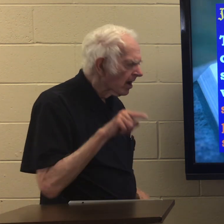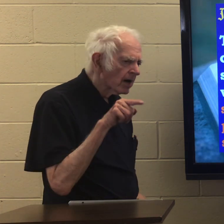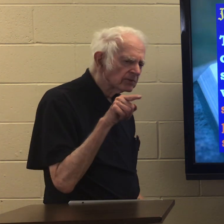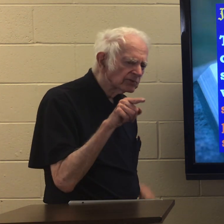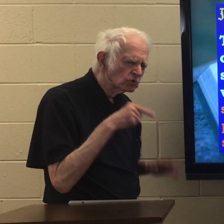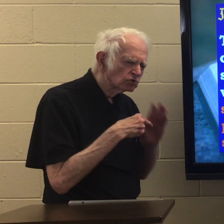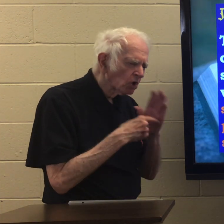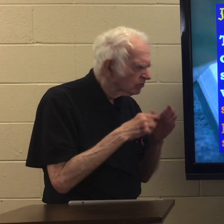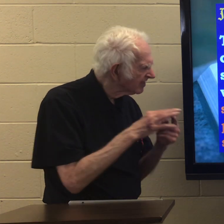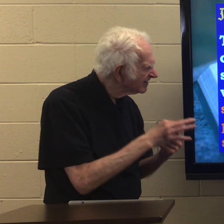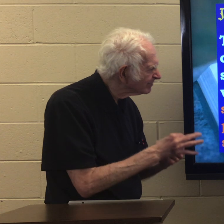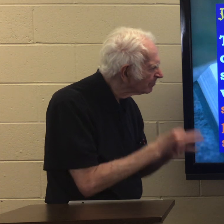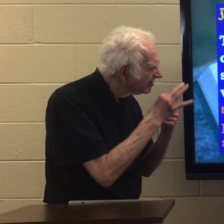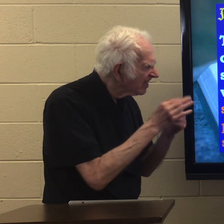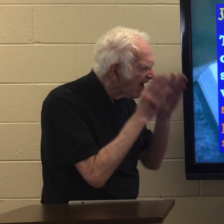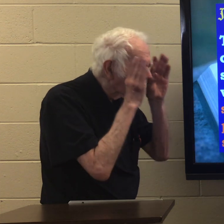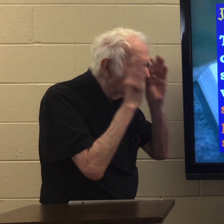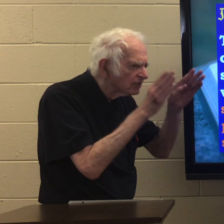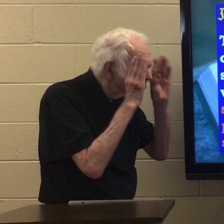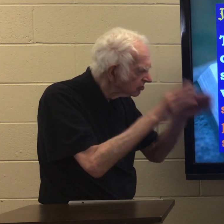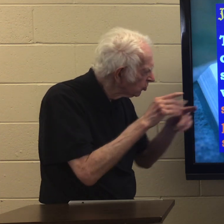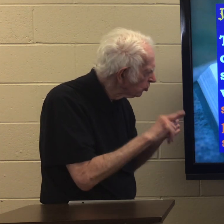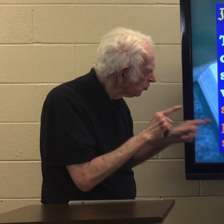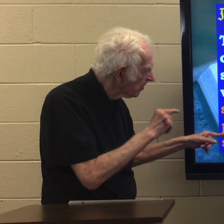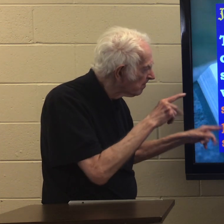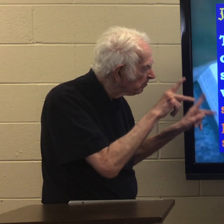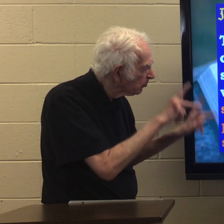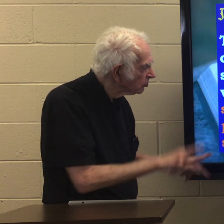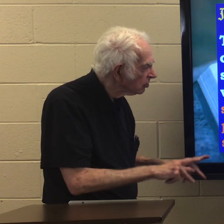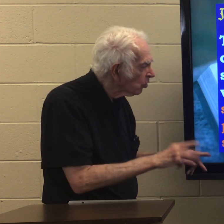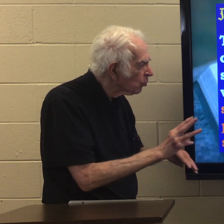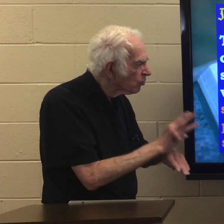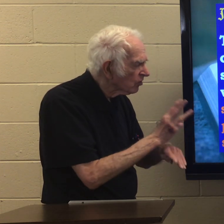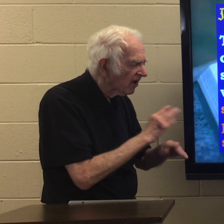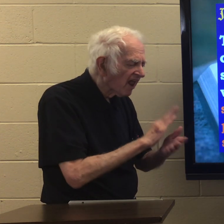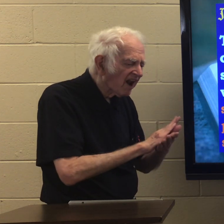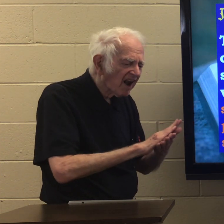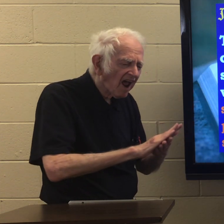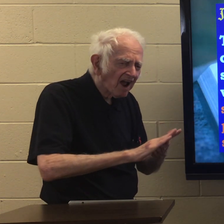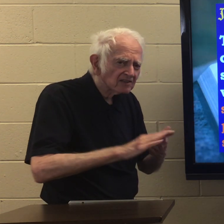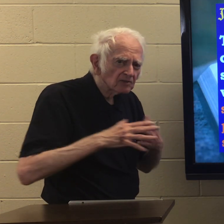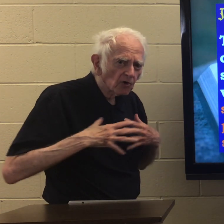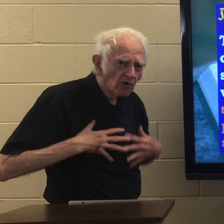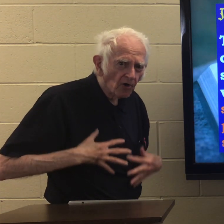you show special attention to the person wearing nice clothes.